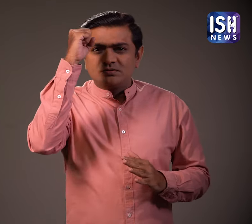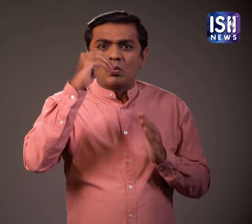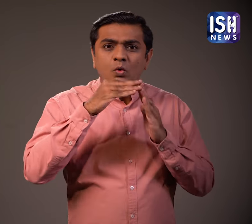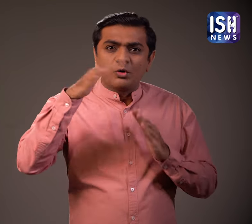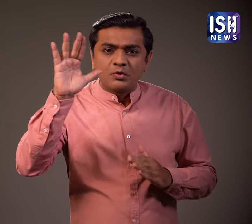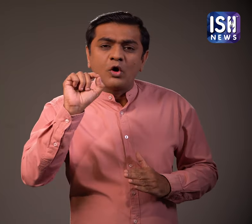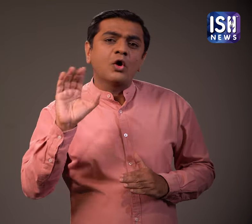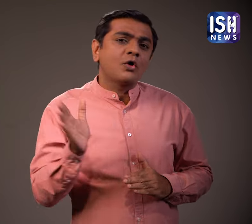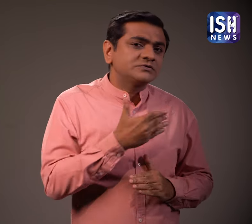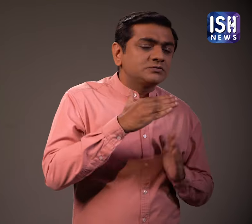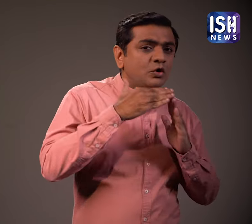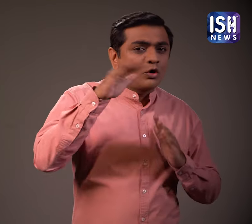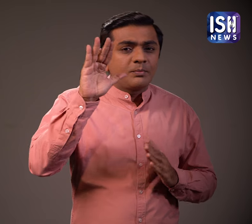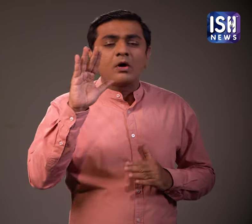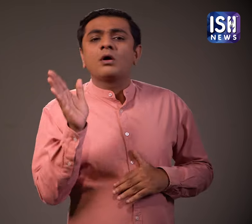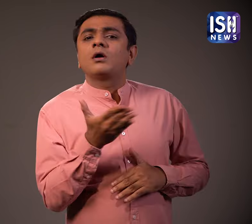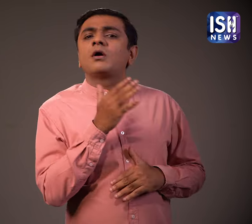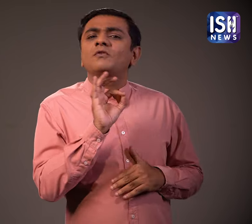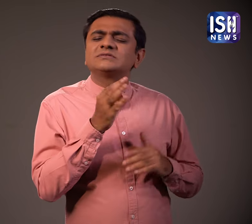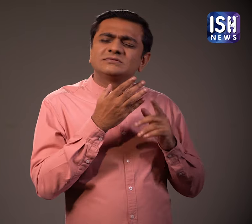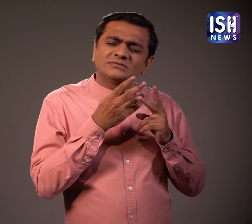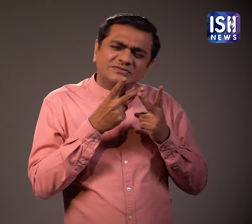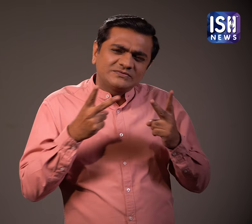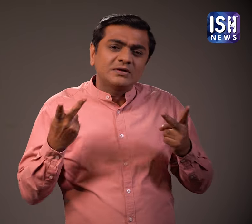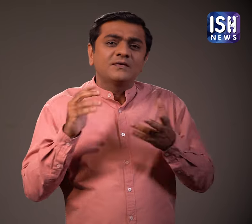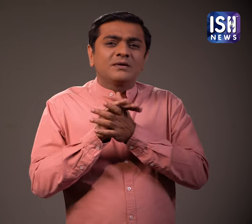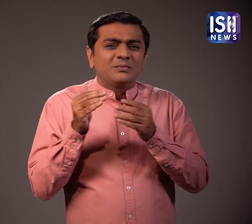quickest way to commute to work or to home to meet friends.